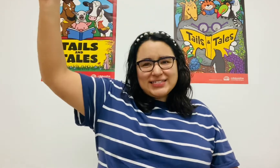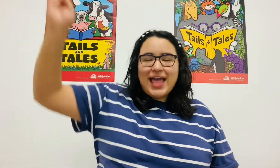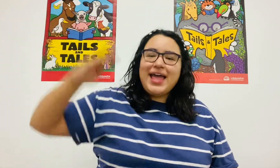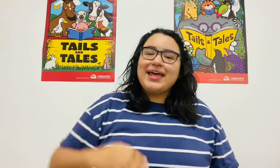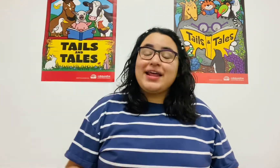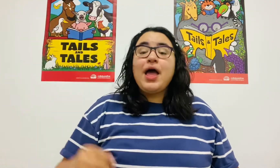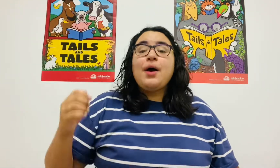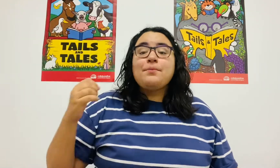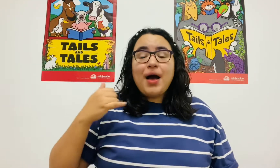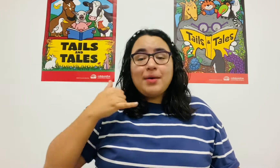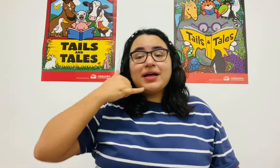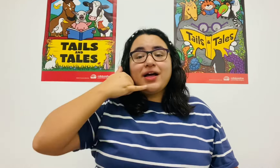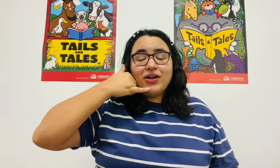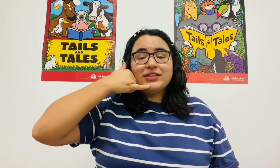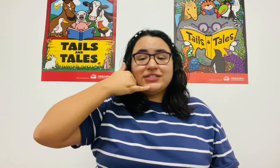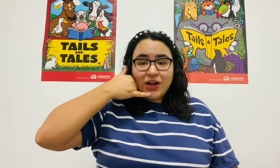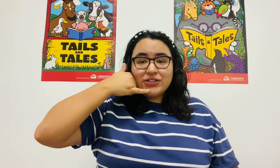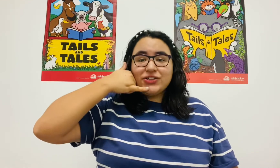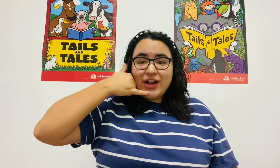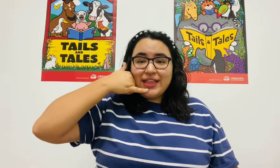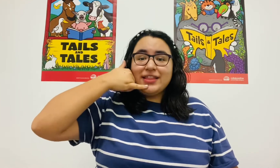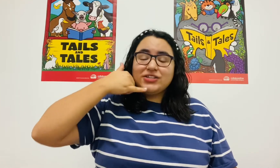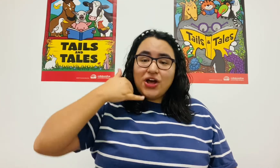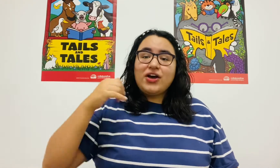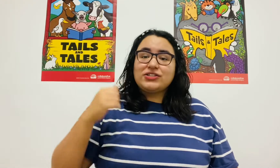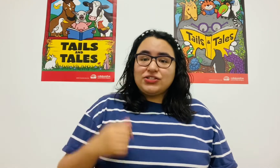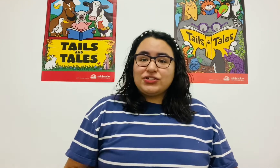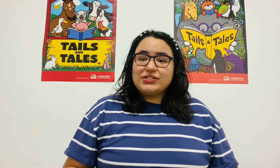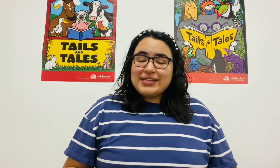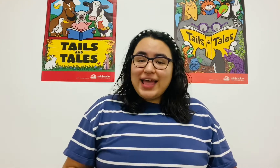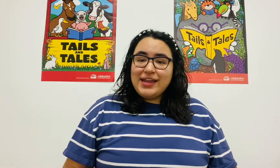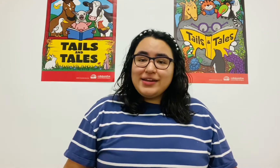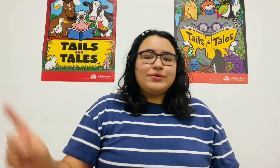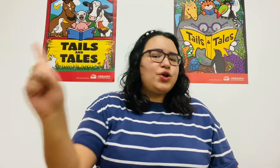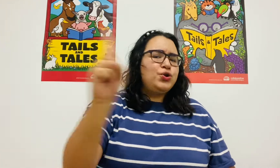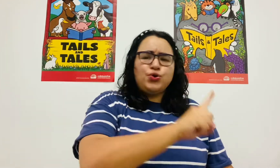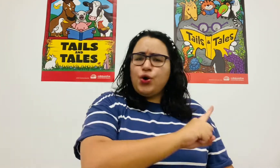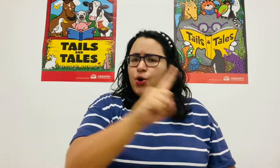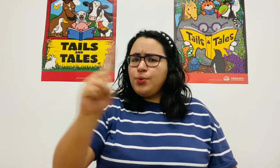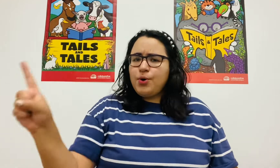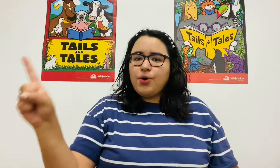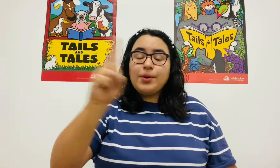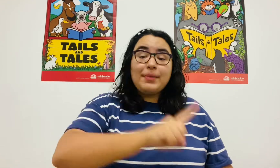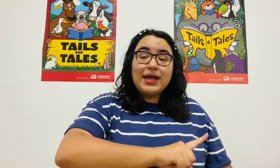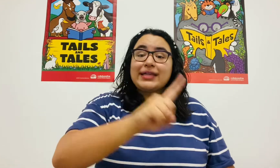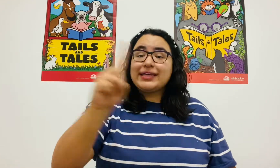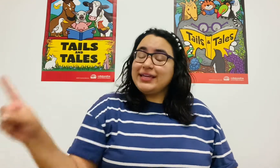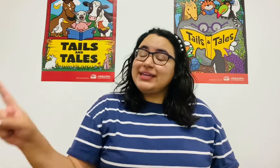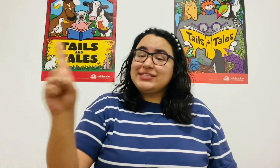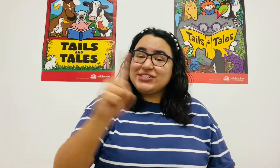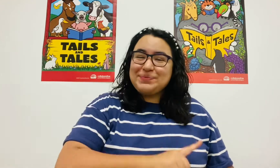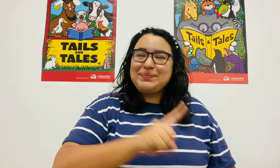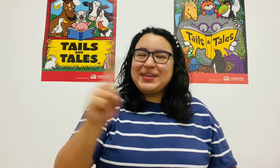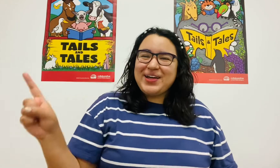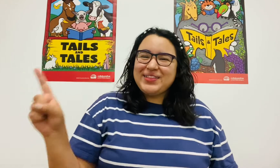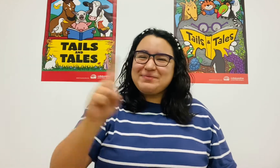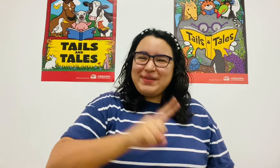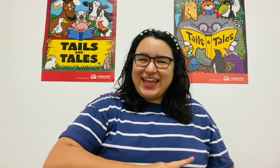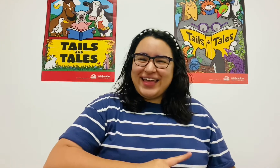head. Mama called the doctor and the doctor said, no more monkeys jumping on the bed.